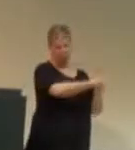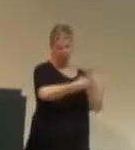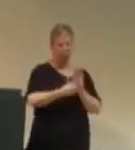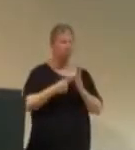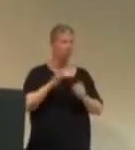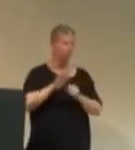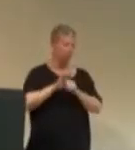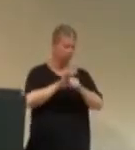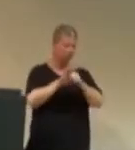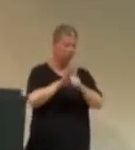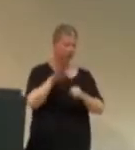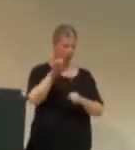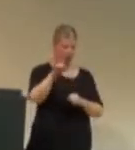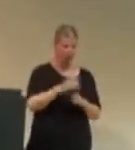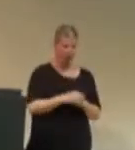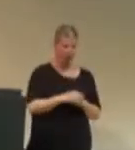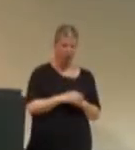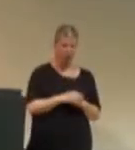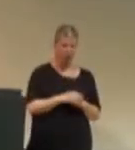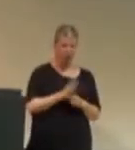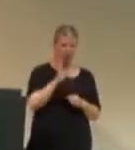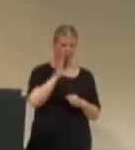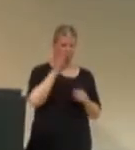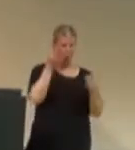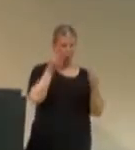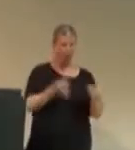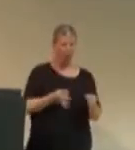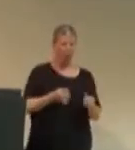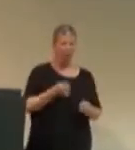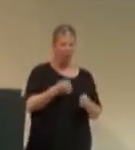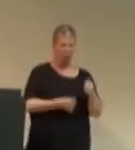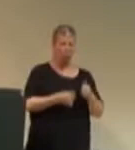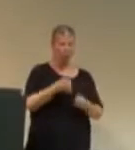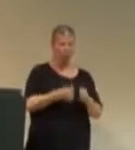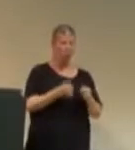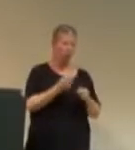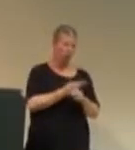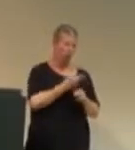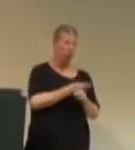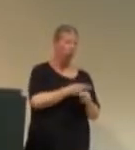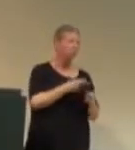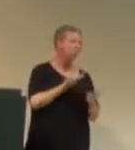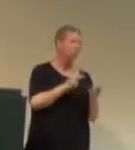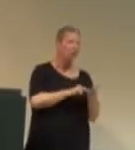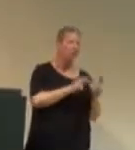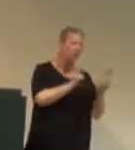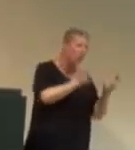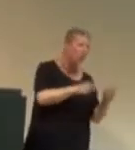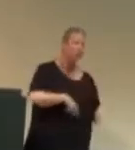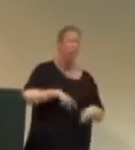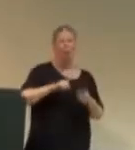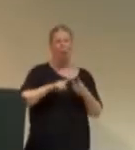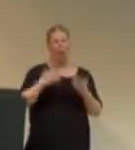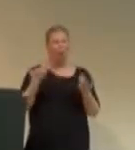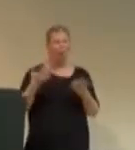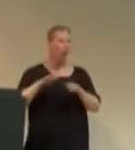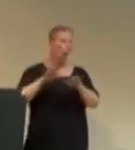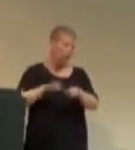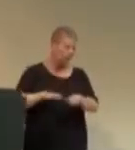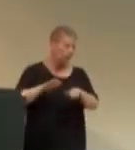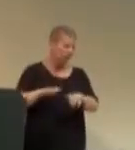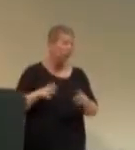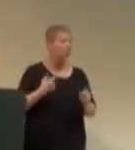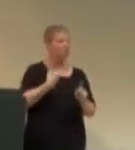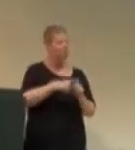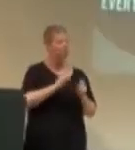going to move on to selecting a medium briefly. I'm gonna talk about telling a story, building an audience, and audience interaction.